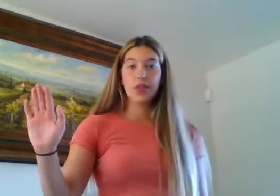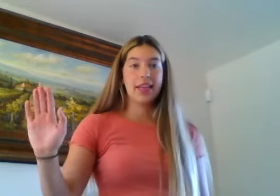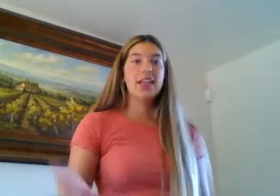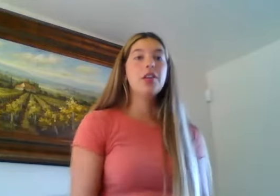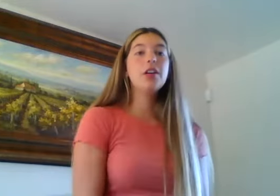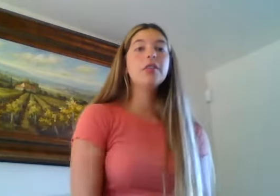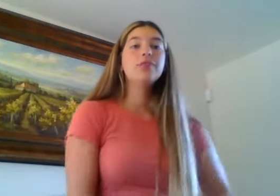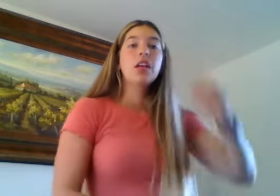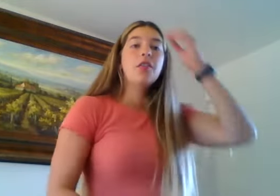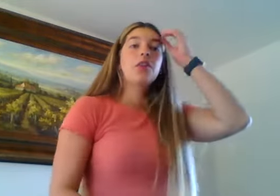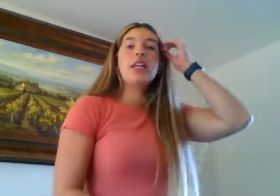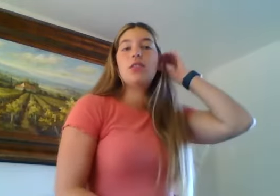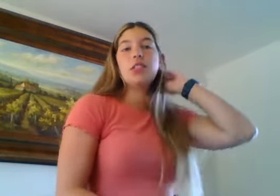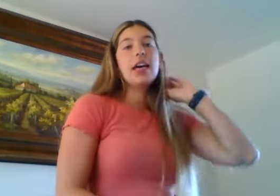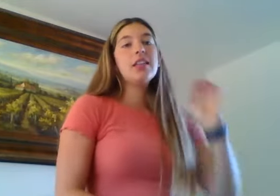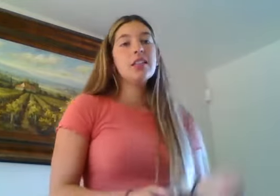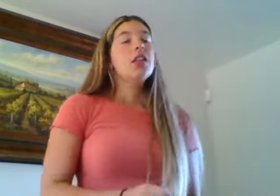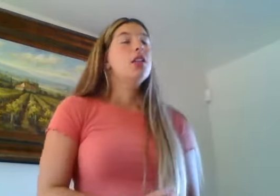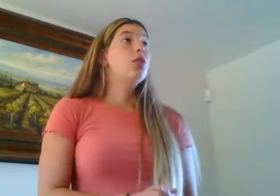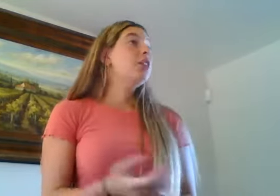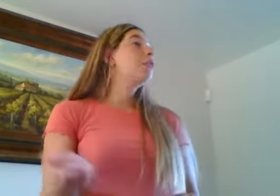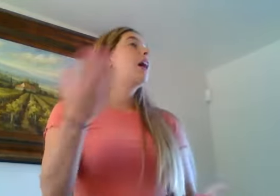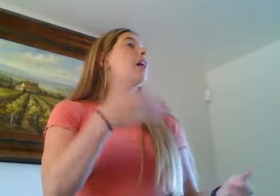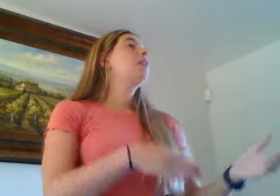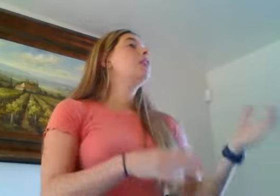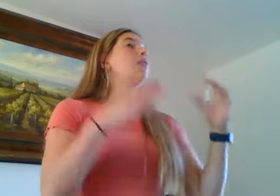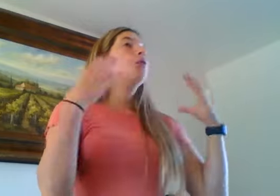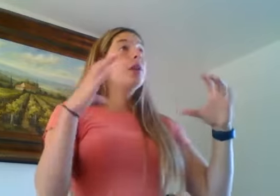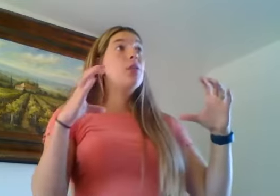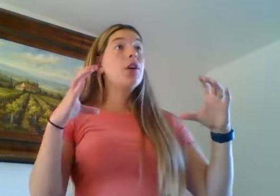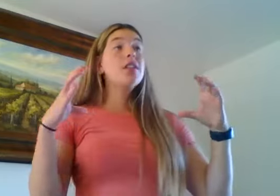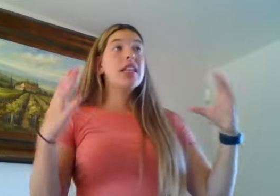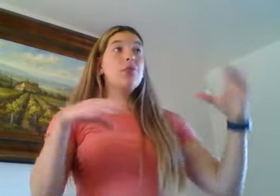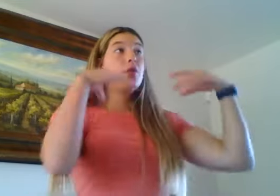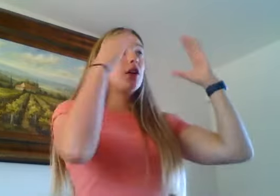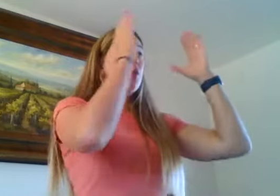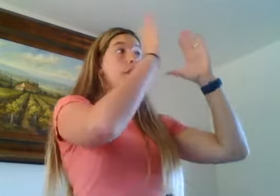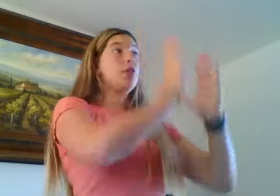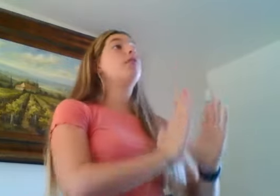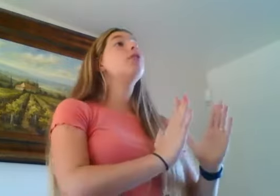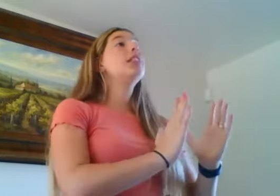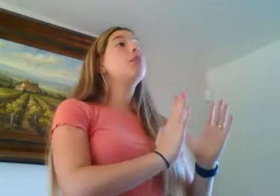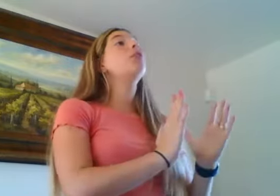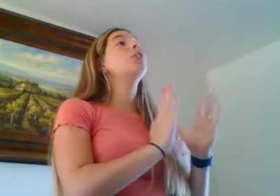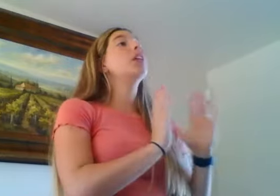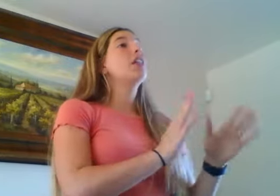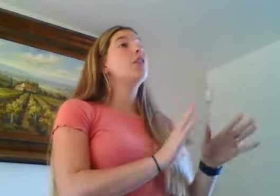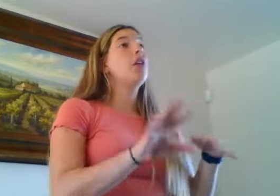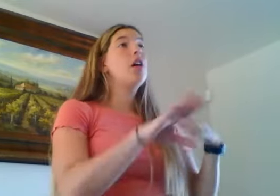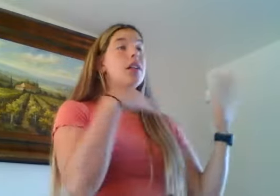through that later for the exercise. So later, we'll have a list of 20 words, and we're gonna work on the first 10 words together, all